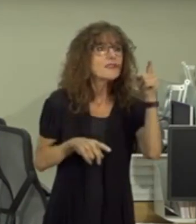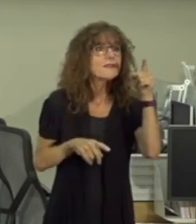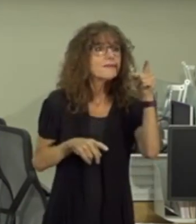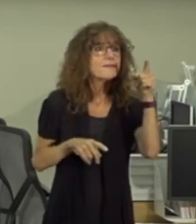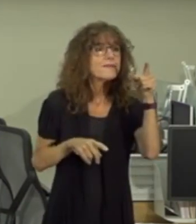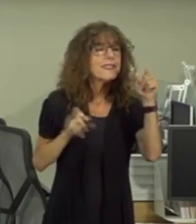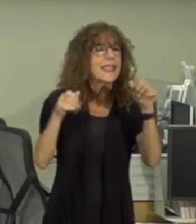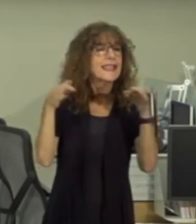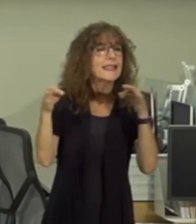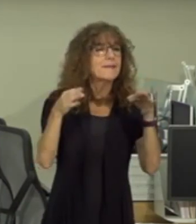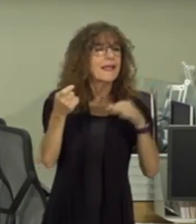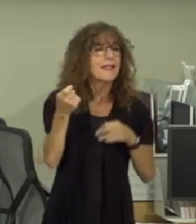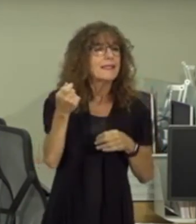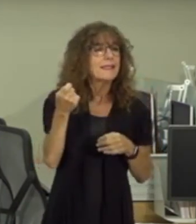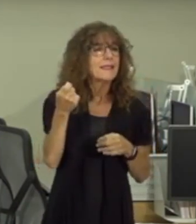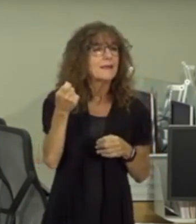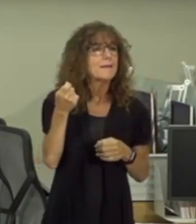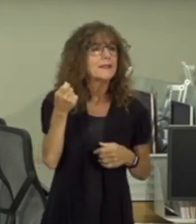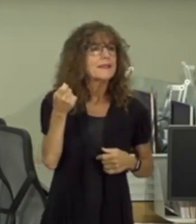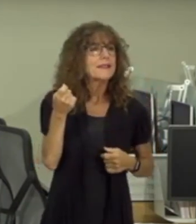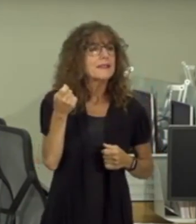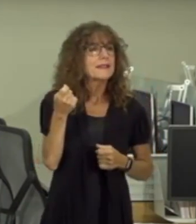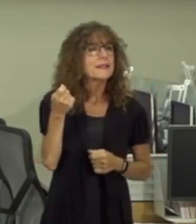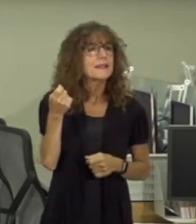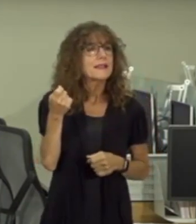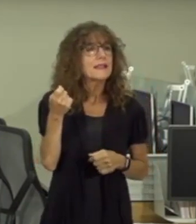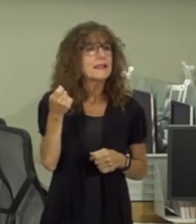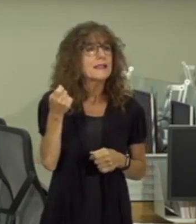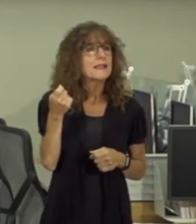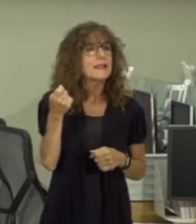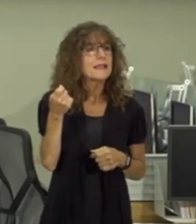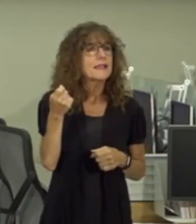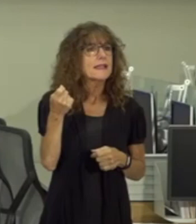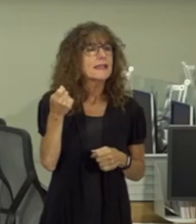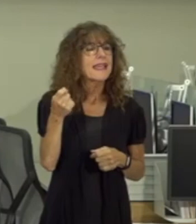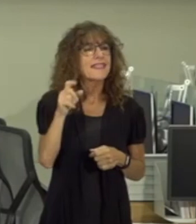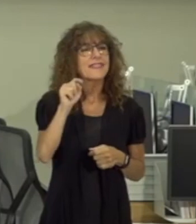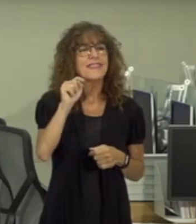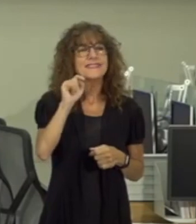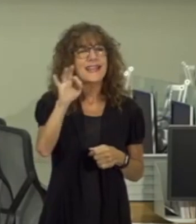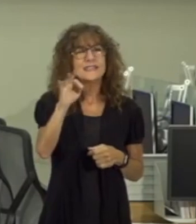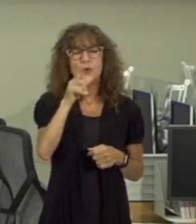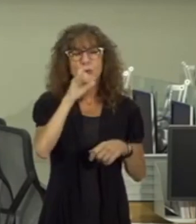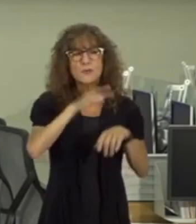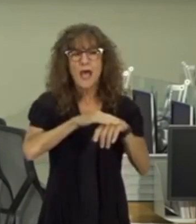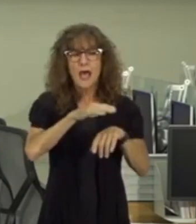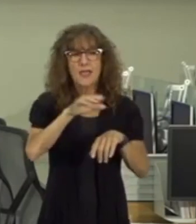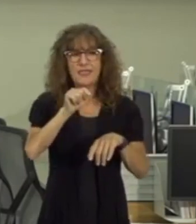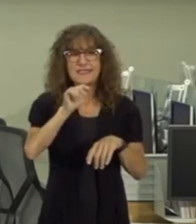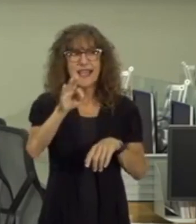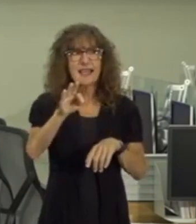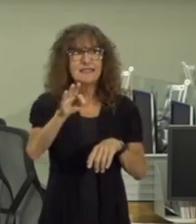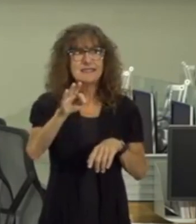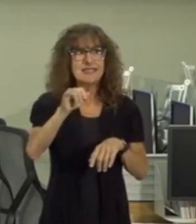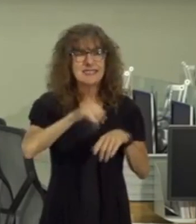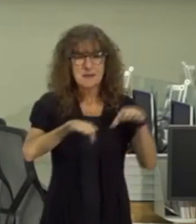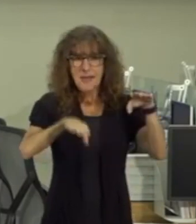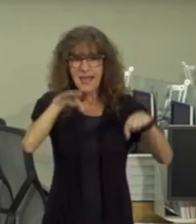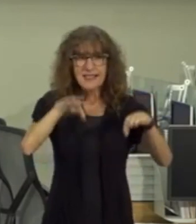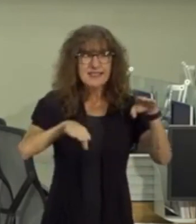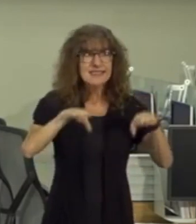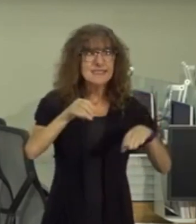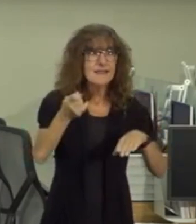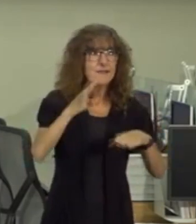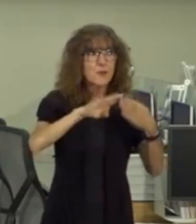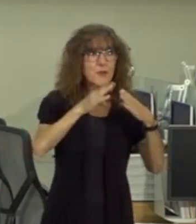could you explain a little bit before the makeup of the task force do you see it as a balance because a